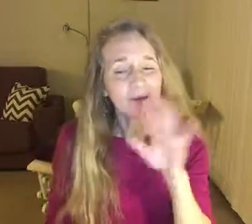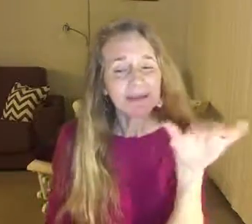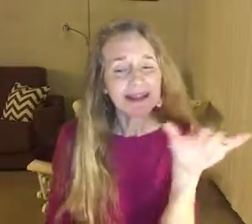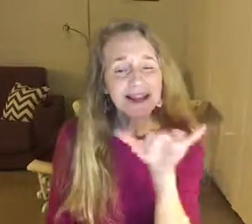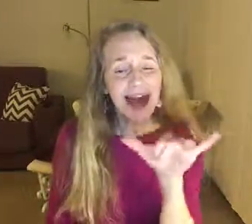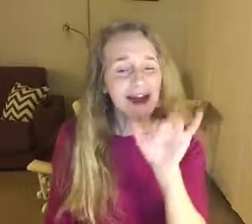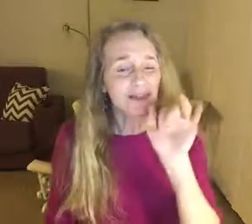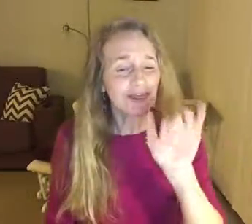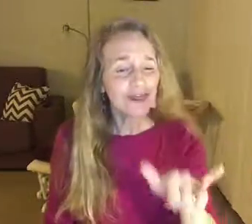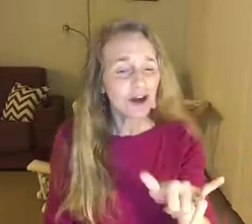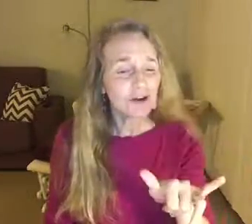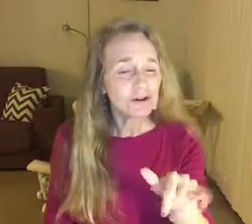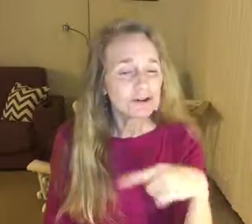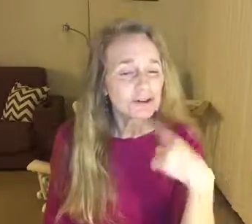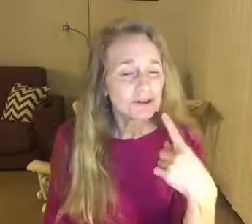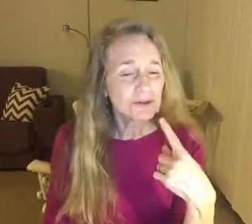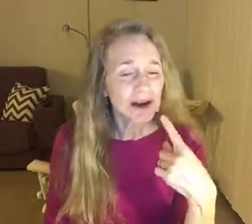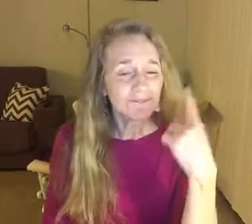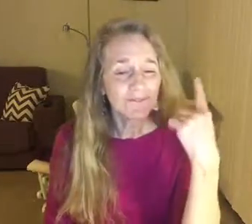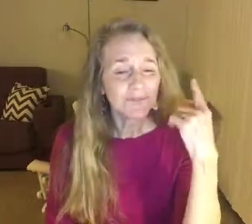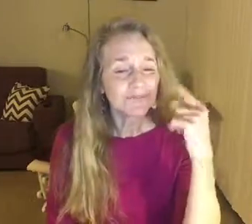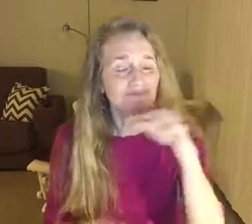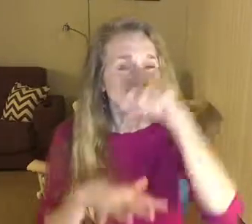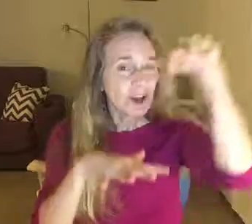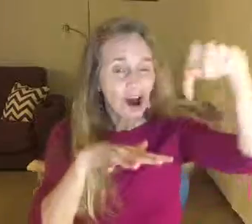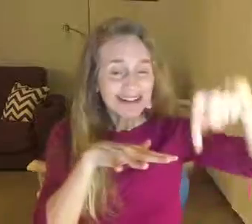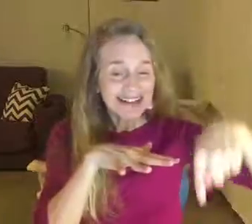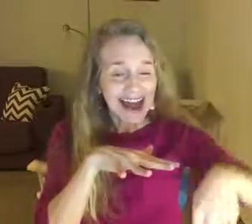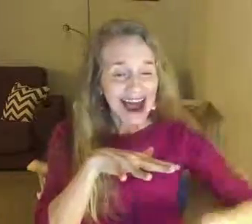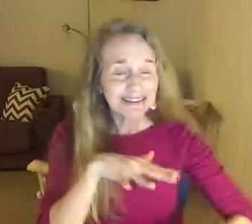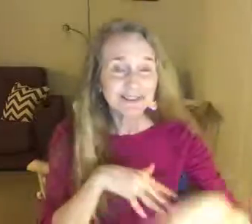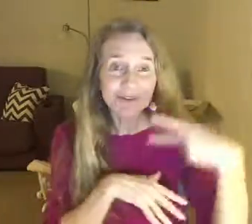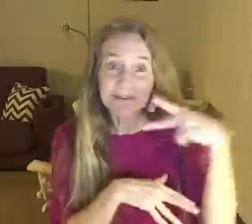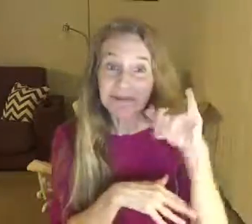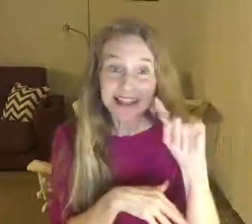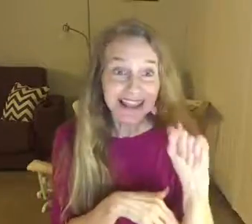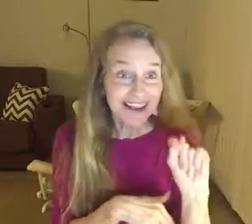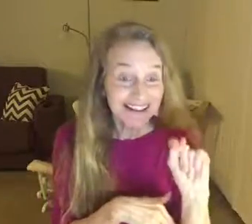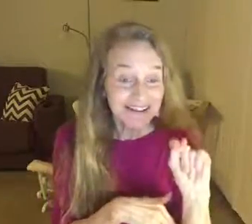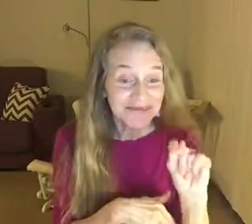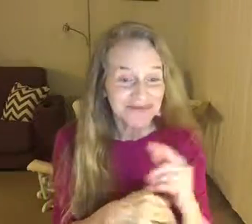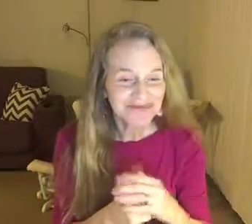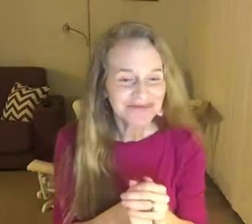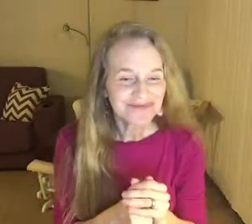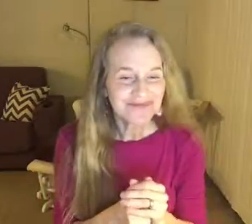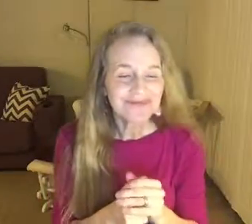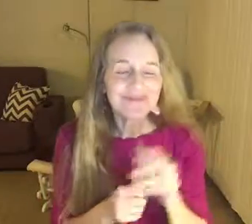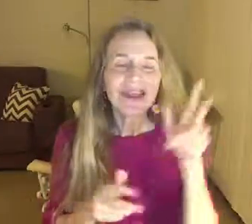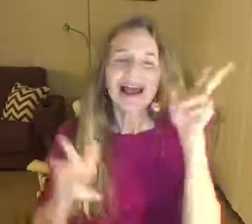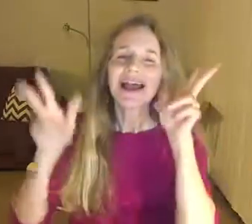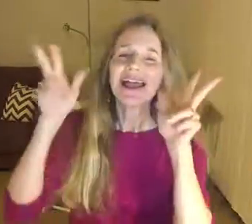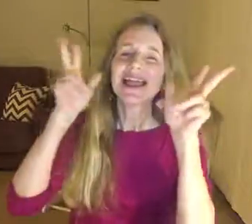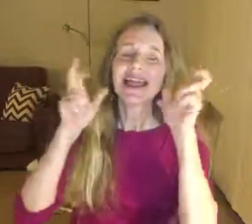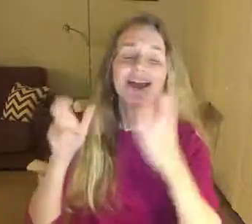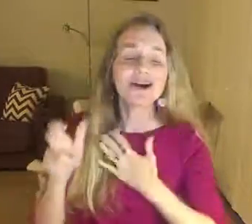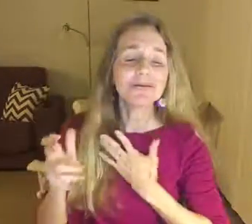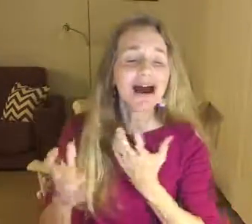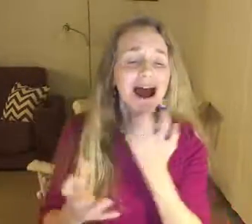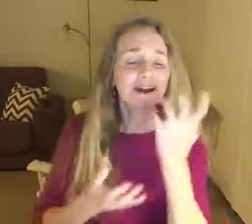will be like those who have gone down to the pit. Hear my